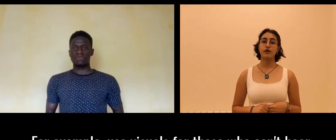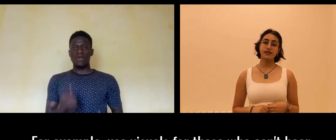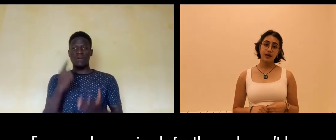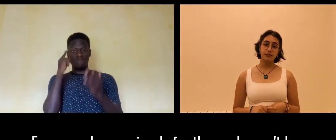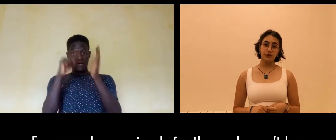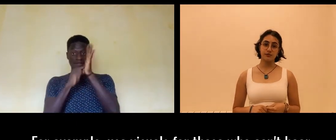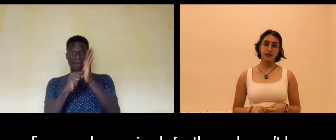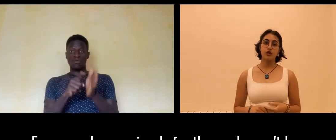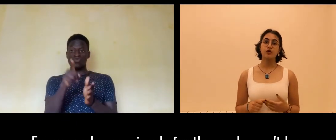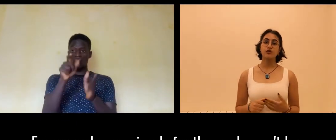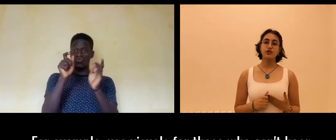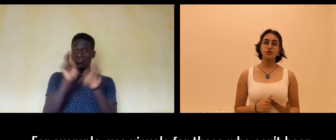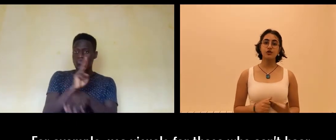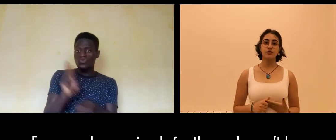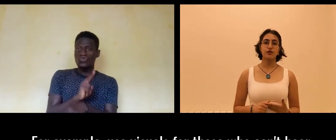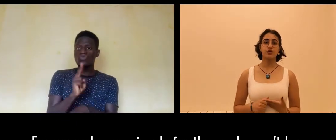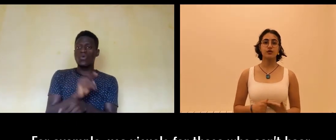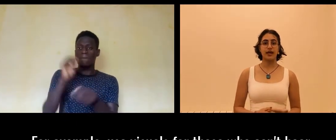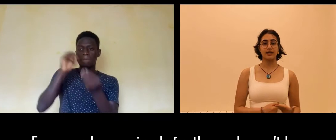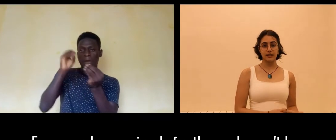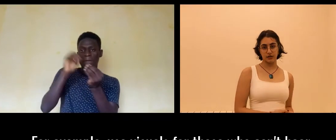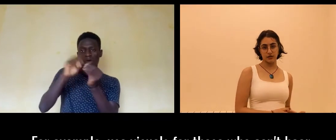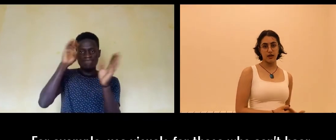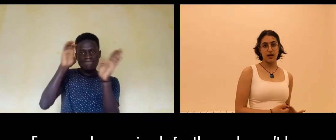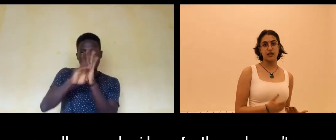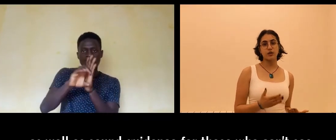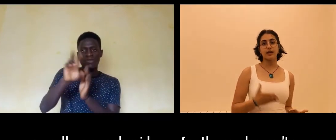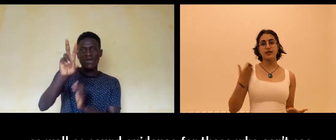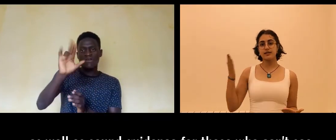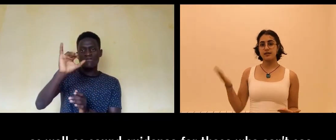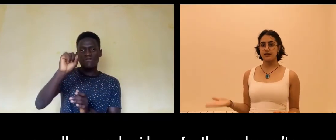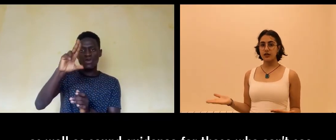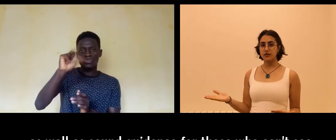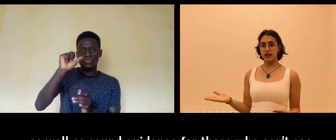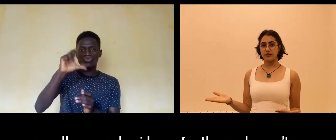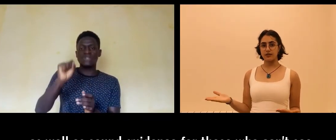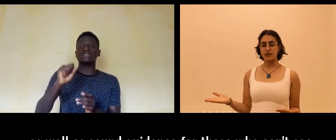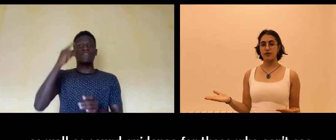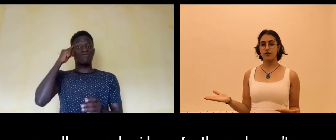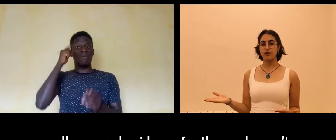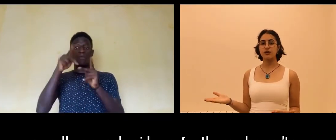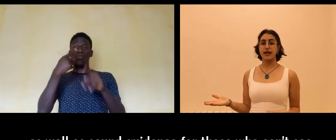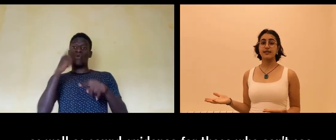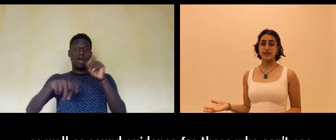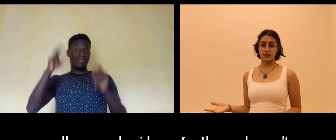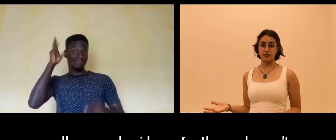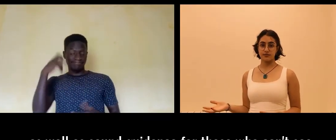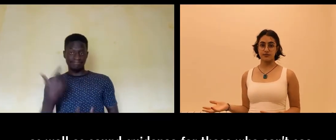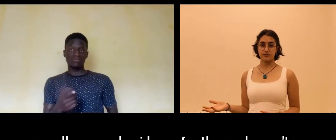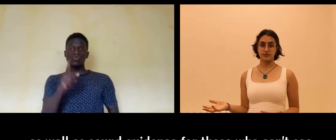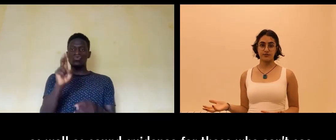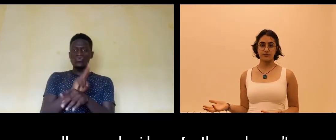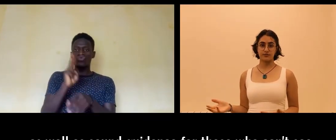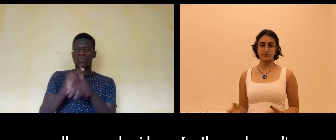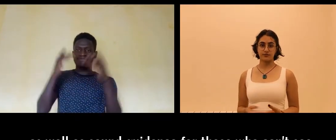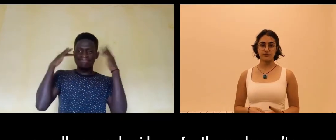For example, use visuals for those who can't hear, as well as sound guidance for those who can't see.